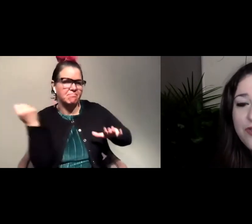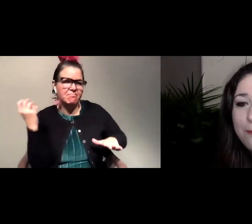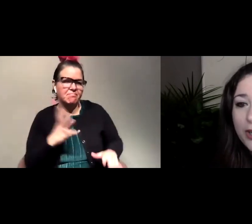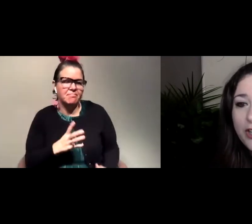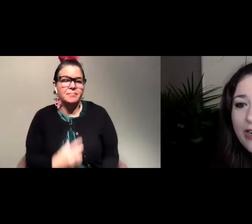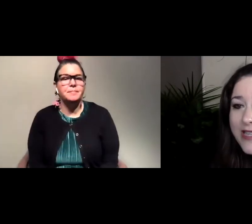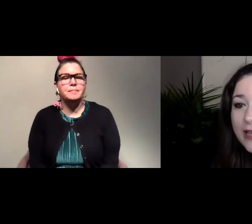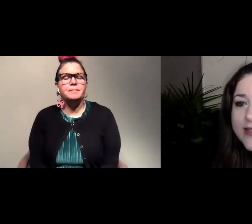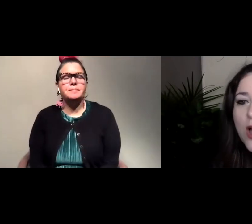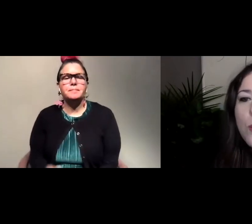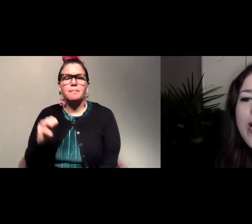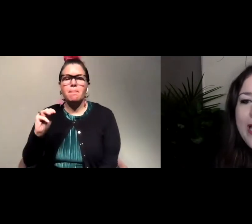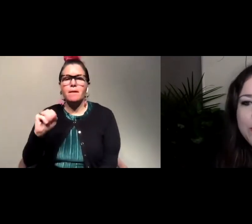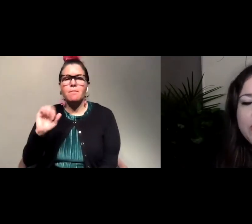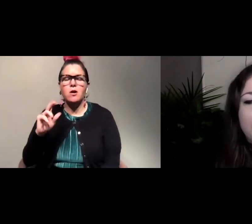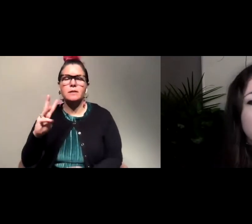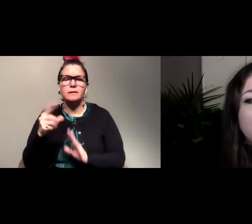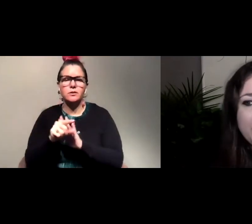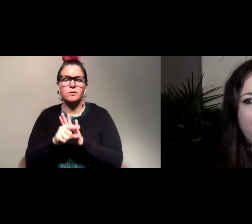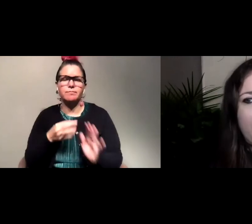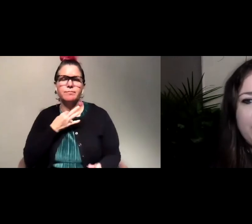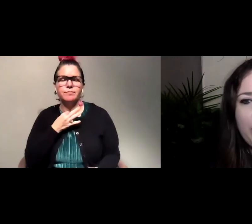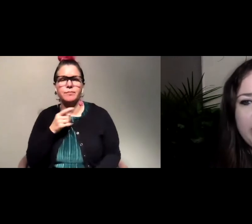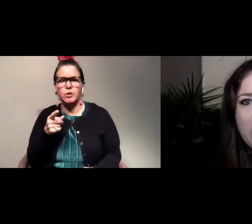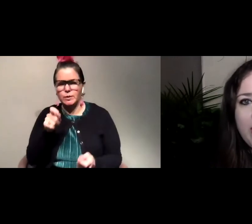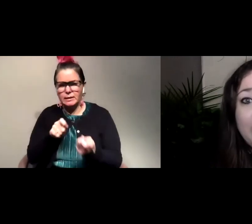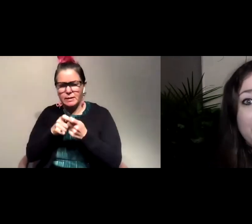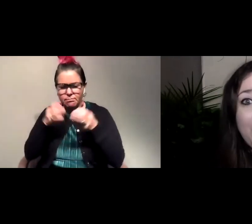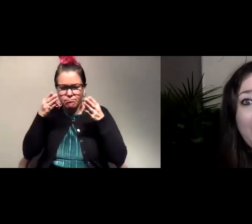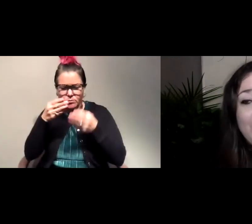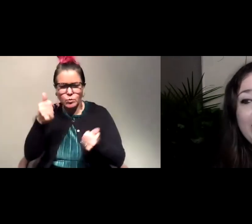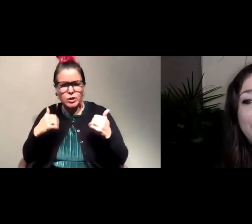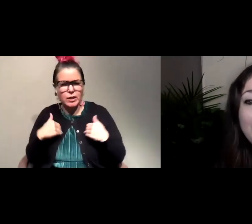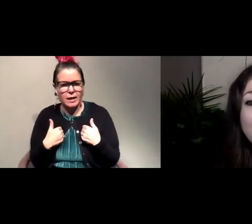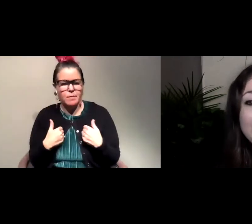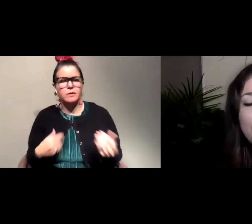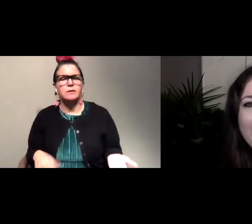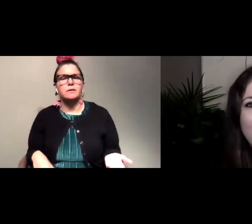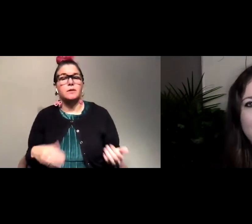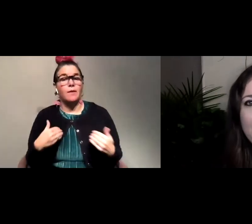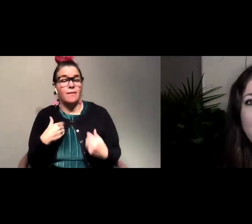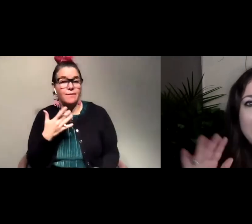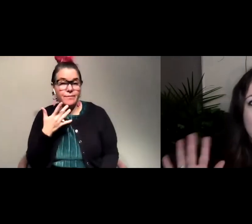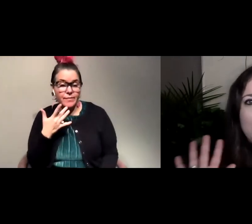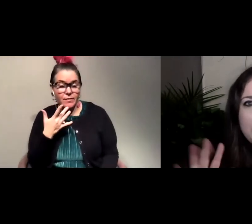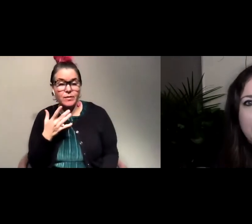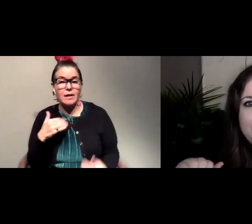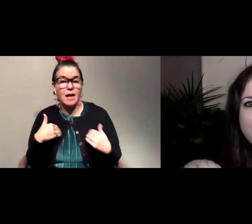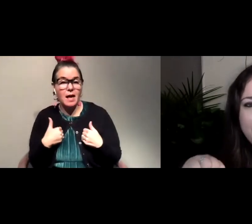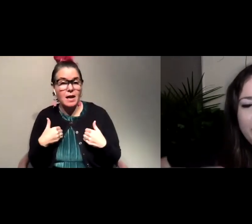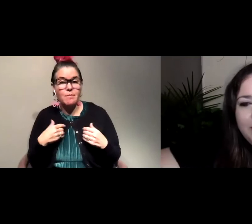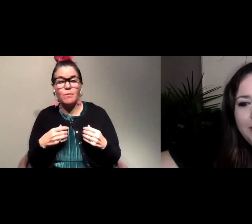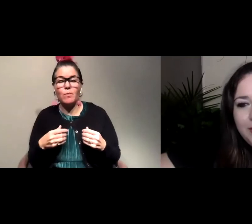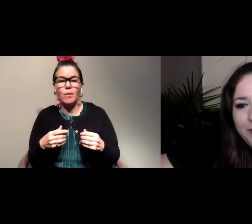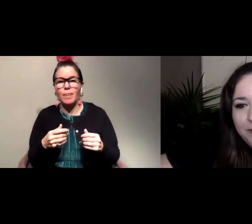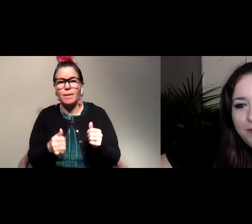question is from Mark Grade 6. What animals are you specifically focused on? And do you have any favorites or any that are like the most elusive?